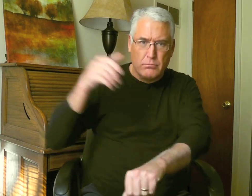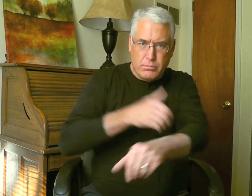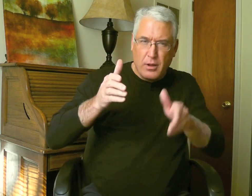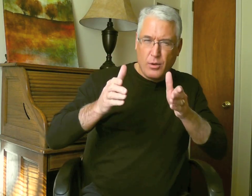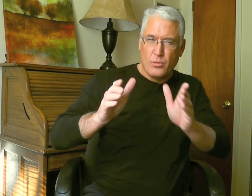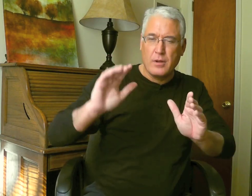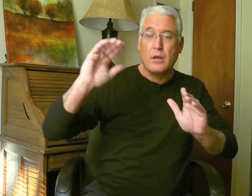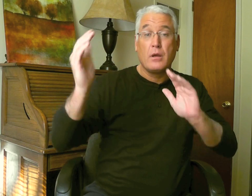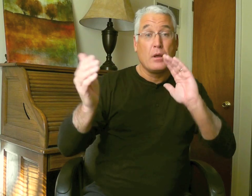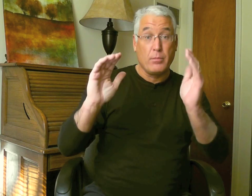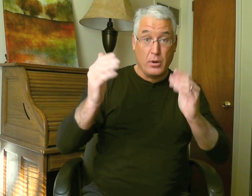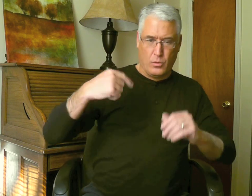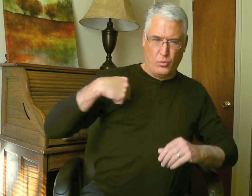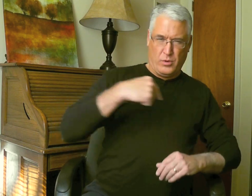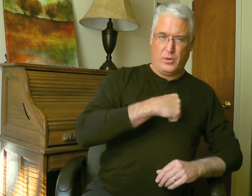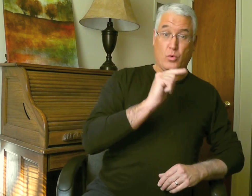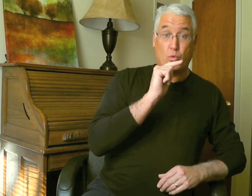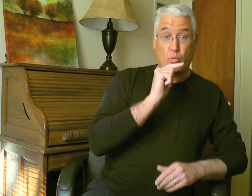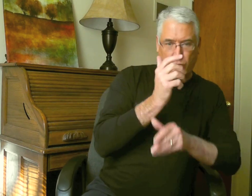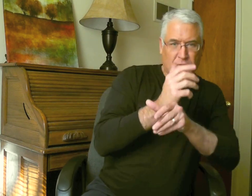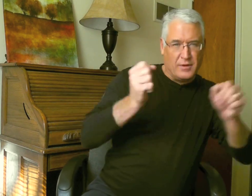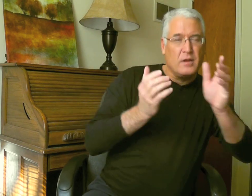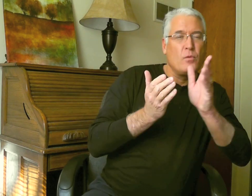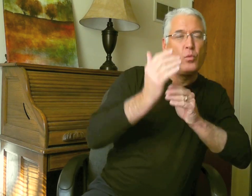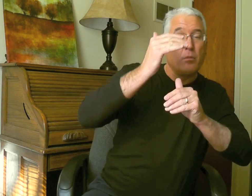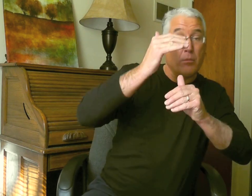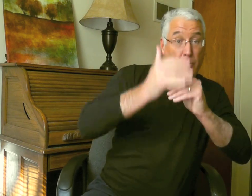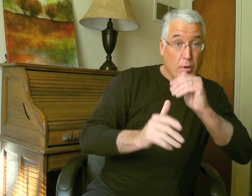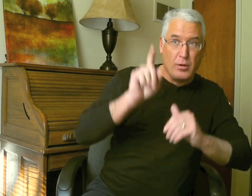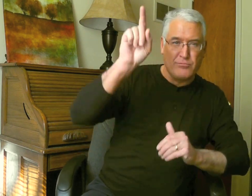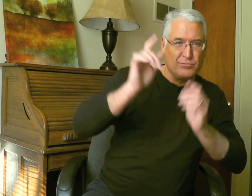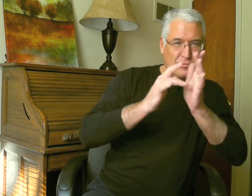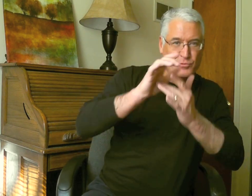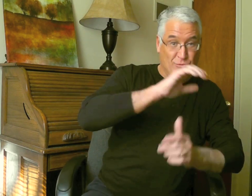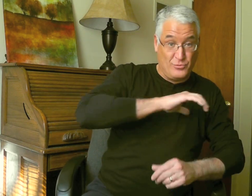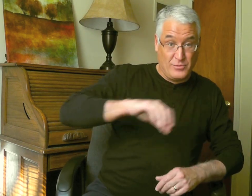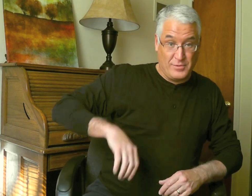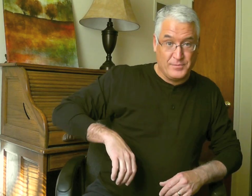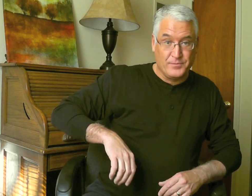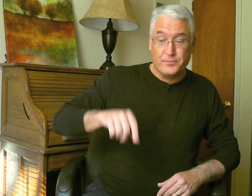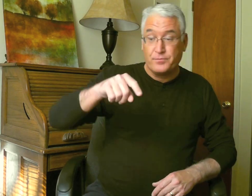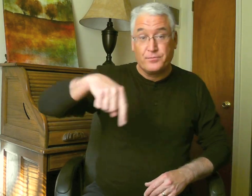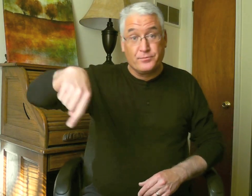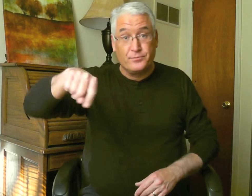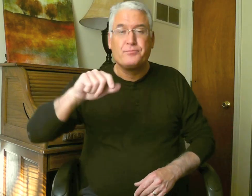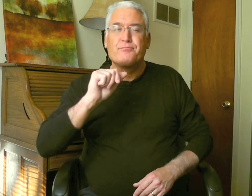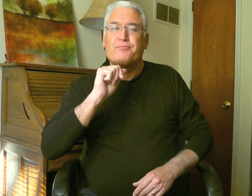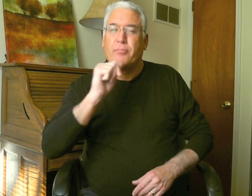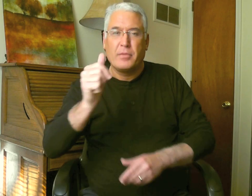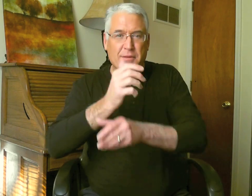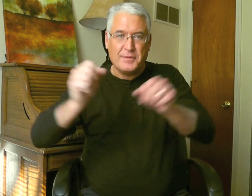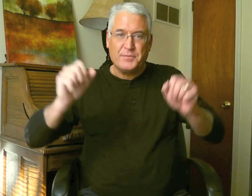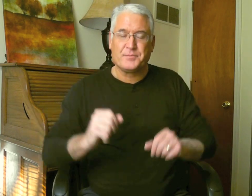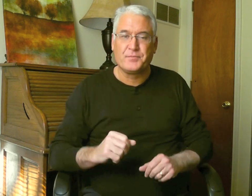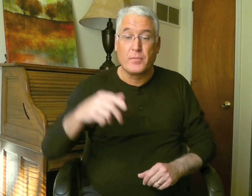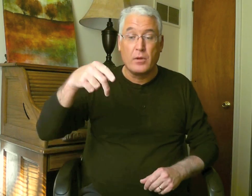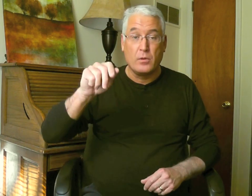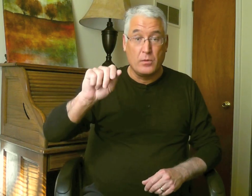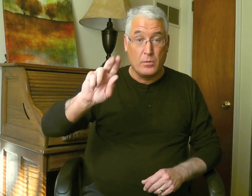used an illustration in a powerful way to compare we who are saved by the blood of Christ to those who are not